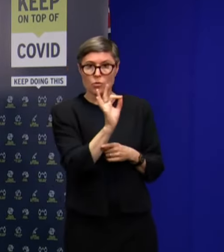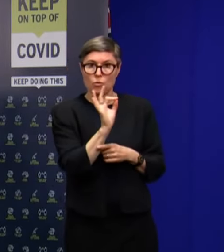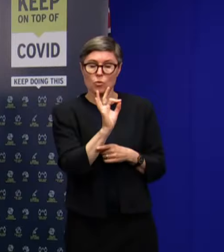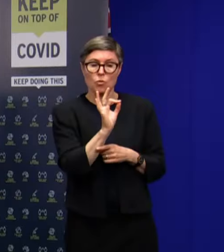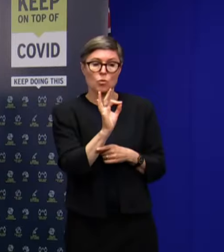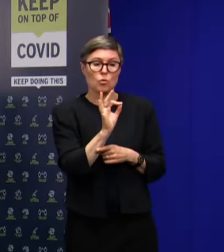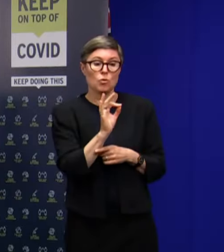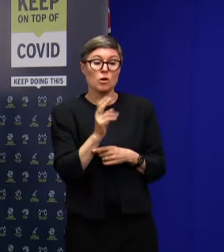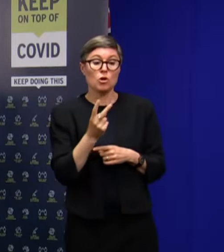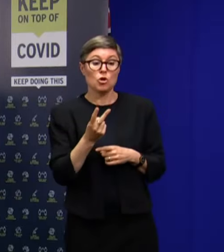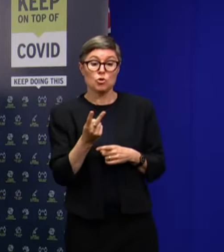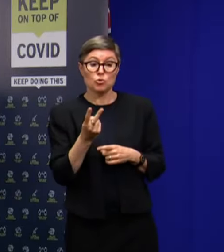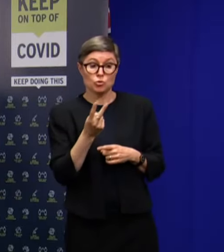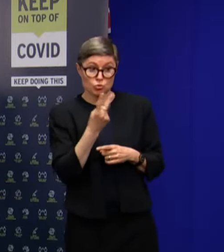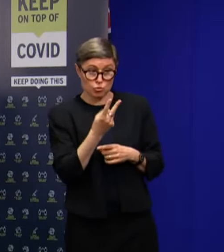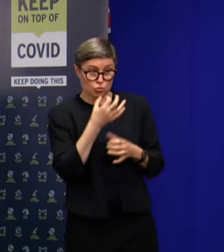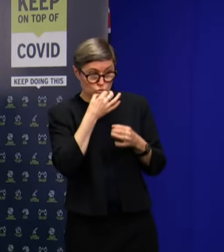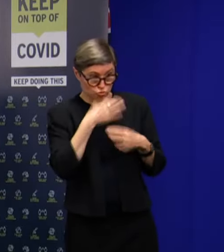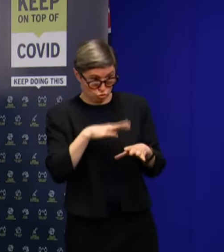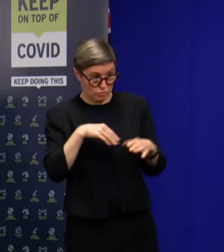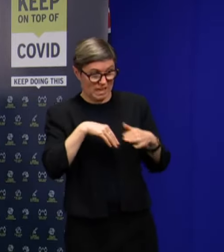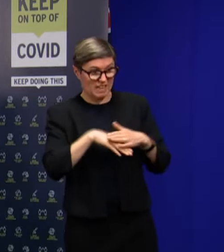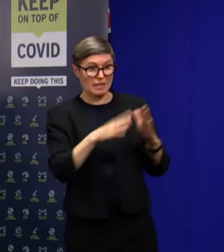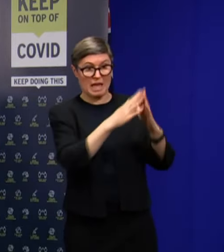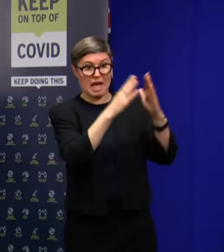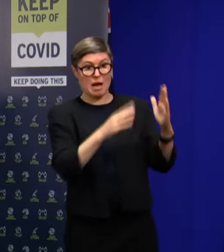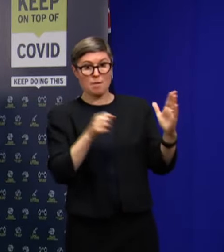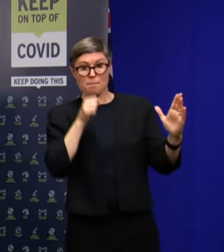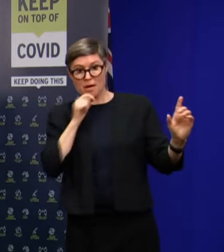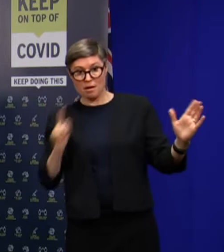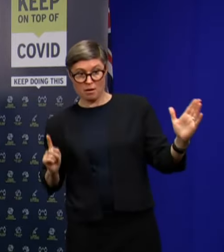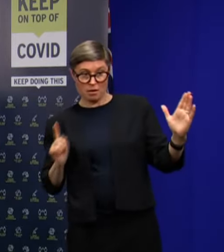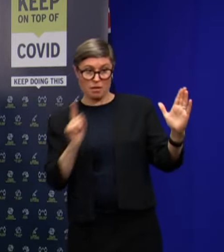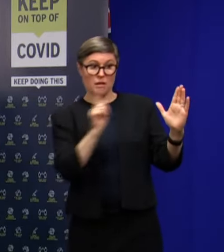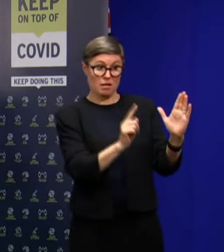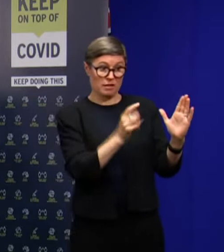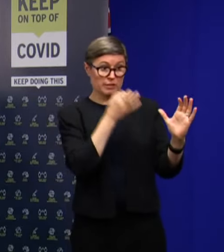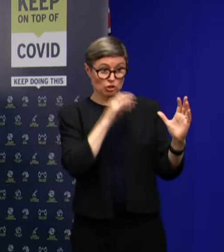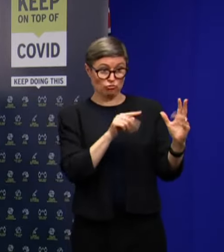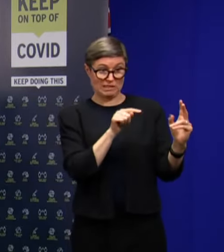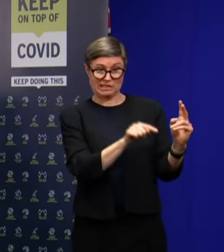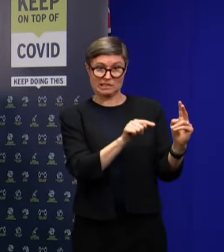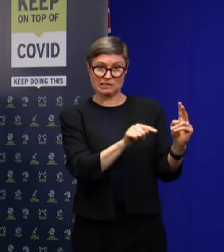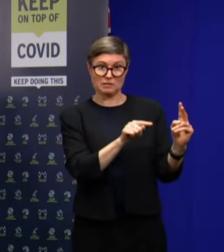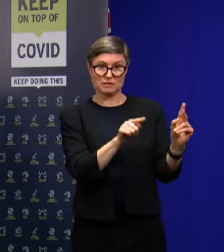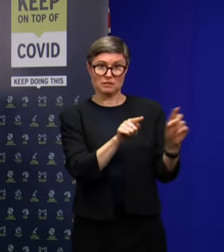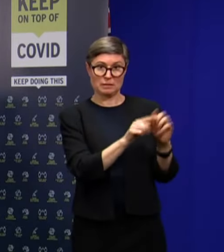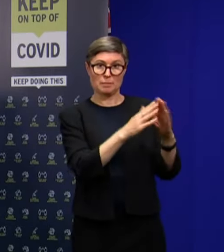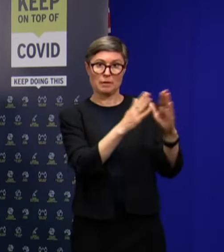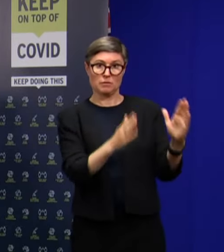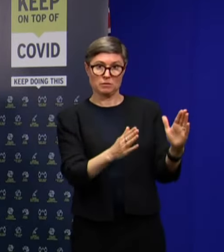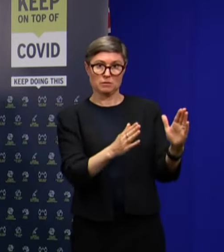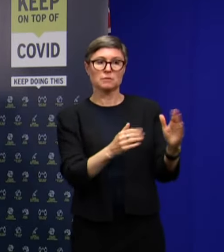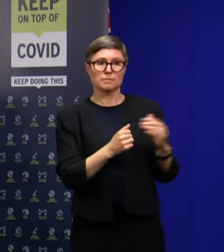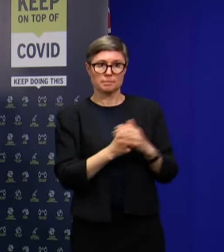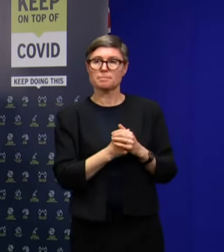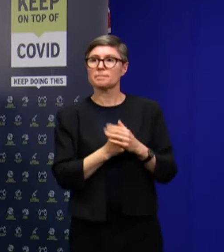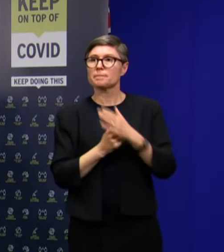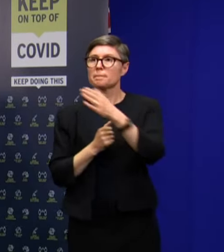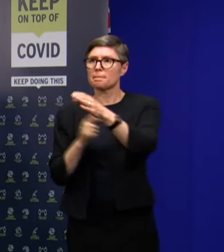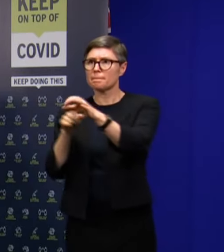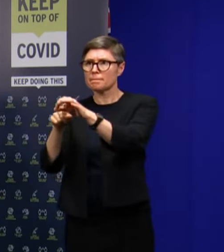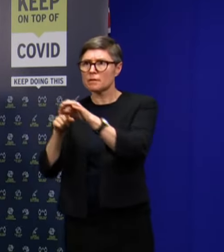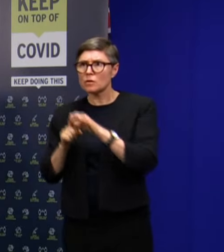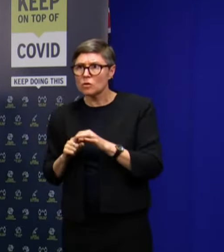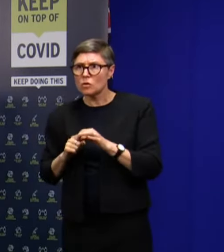part of the household groups that this person was connected with. So did those students